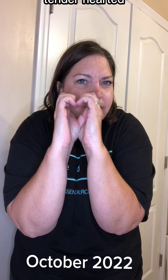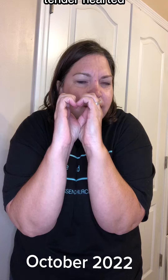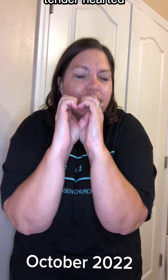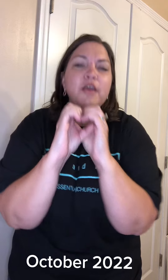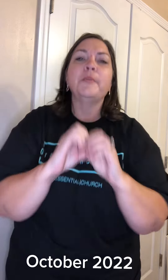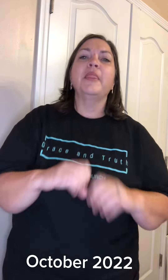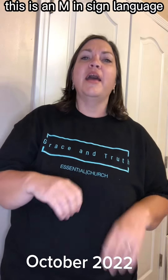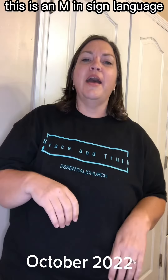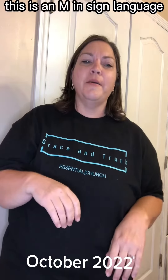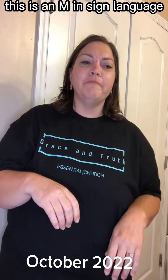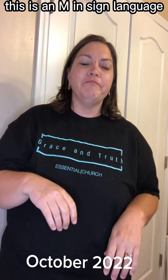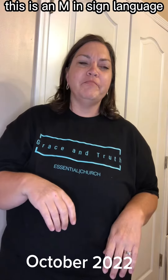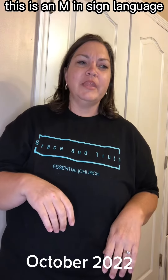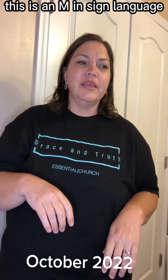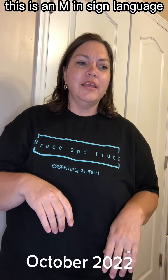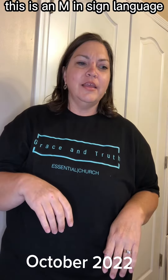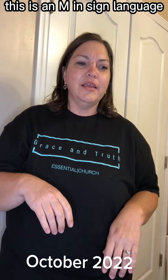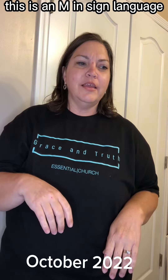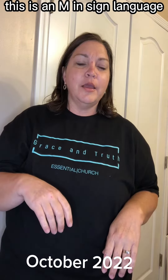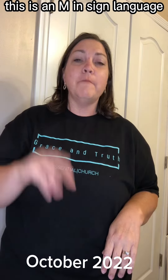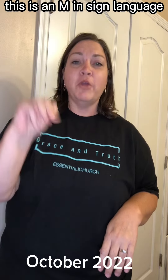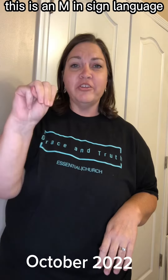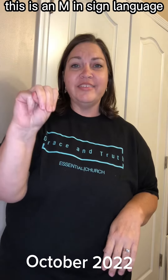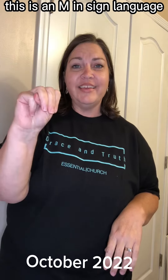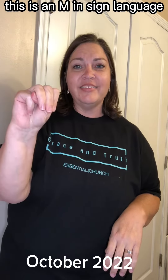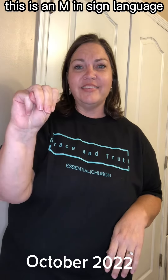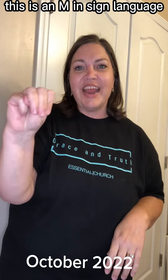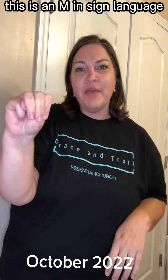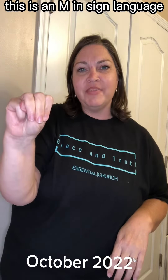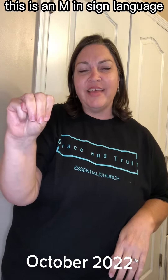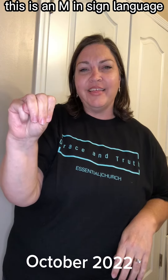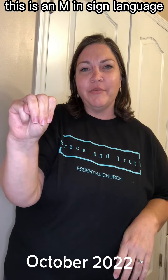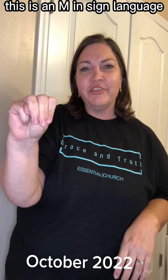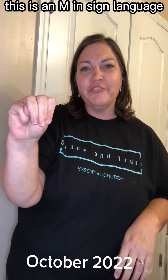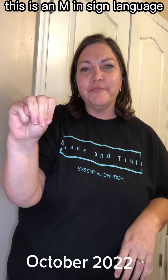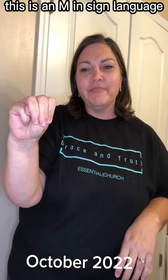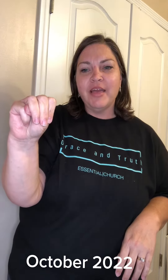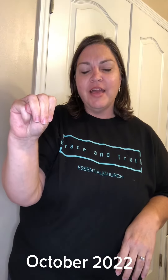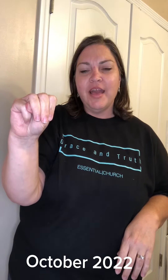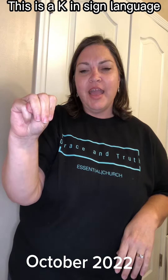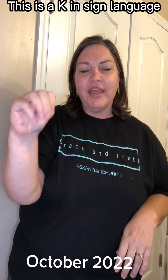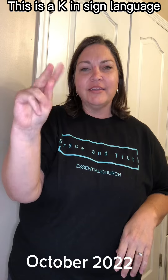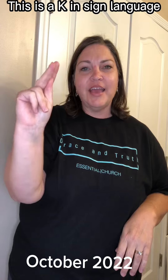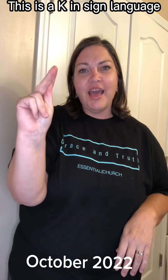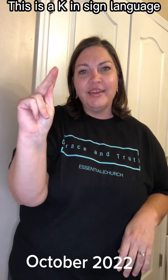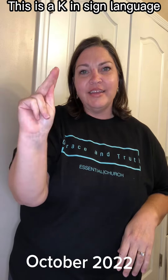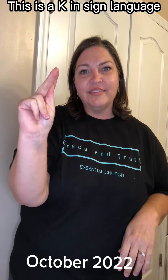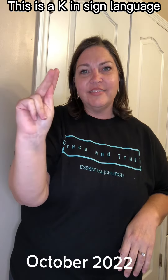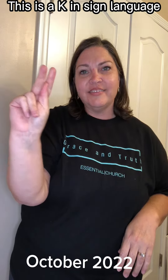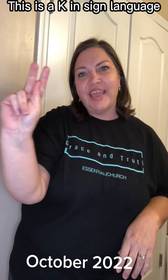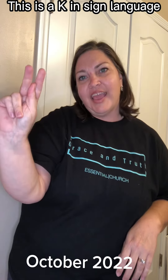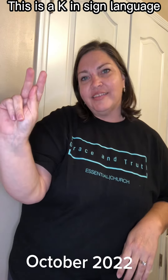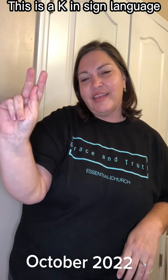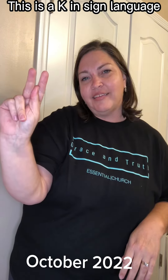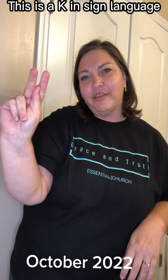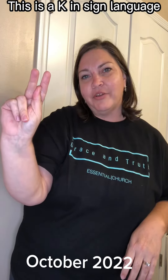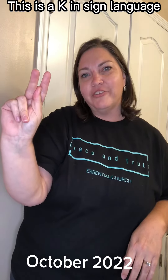mercy. This is an M in sign language, and kindness. is a K in sign language.